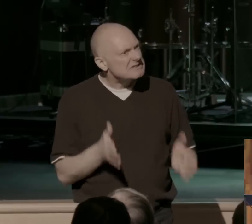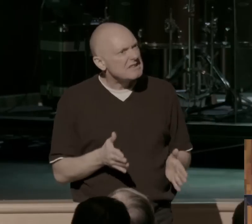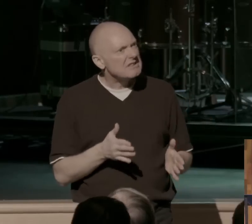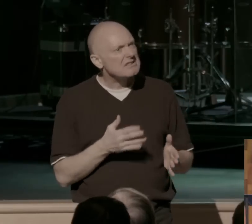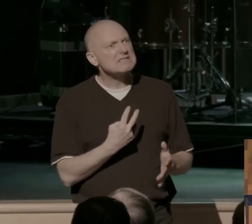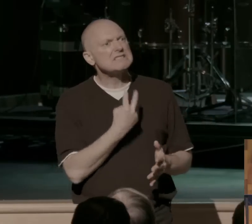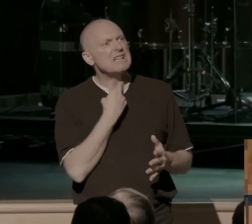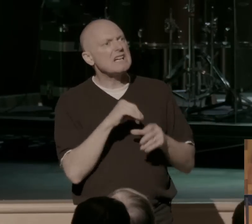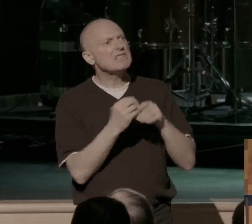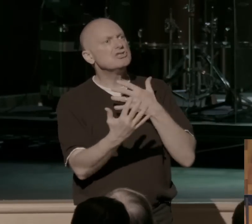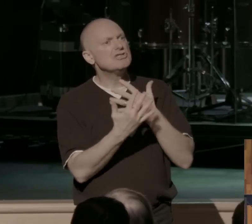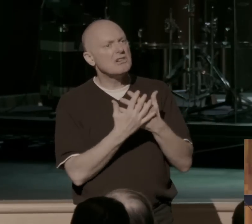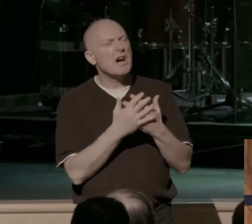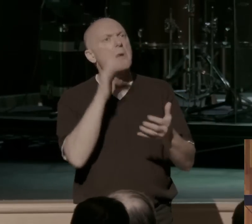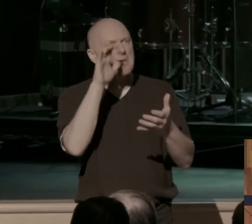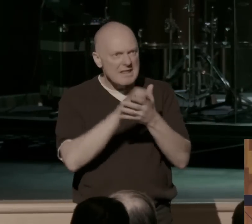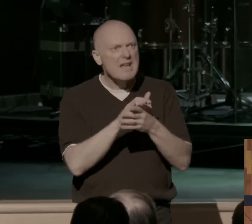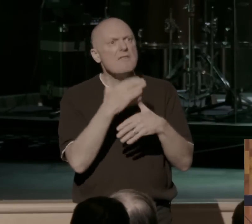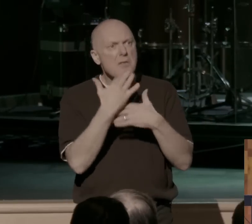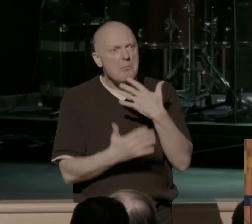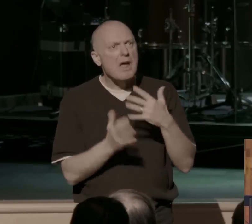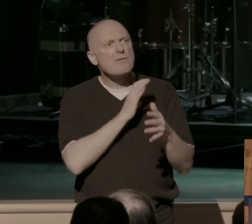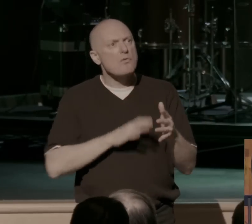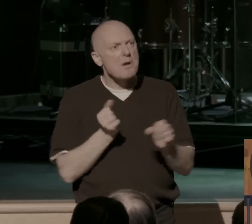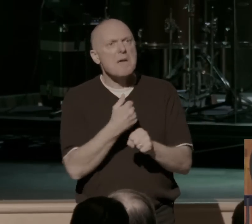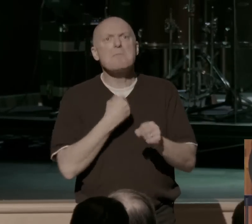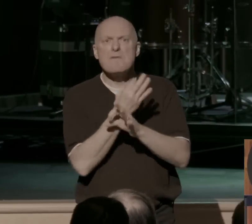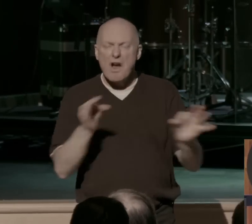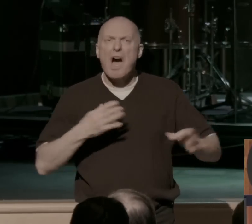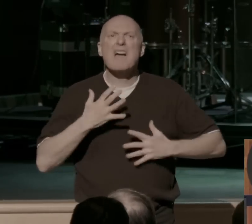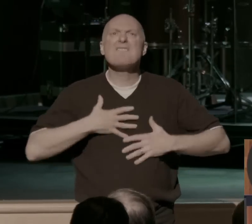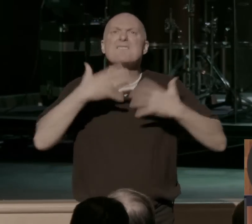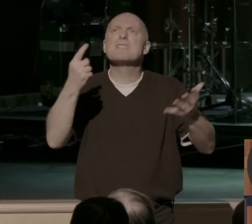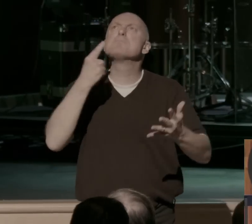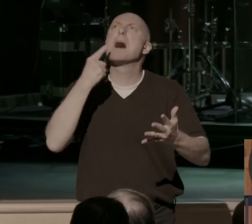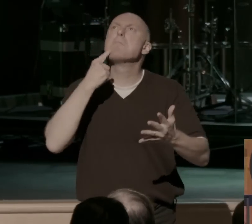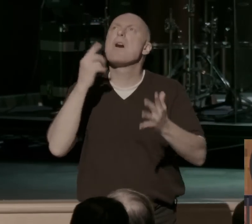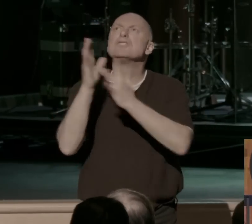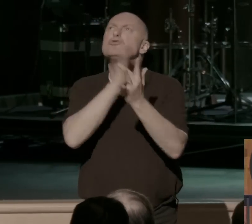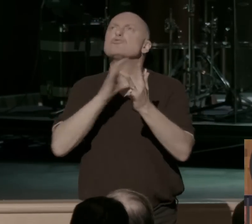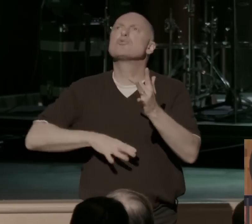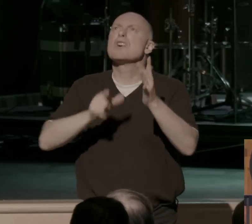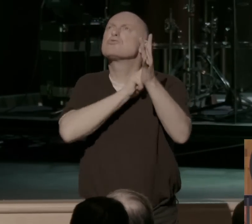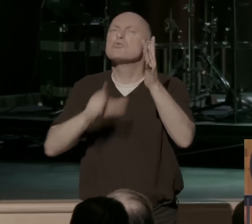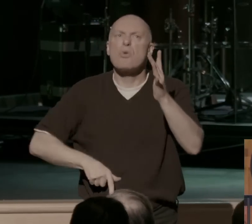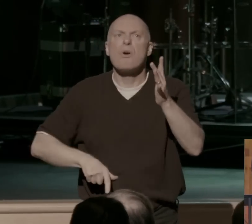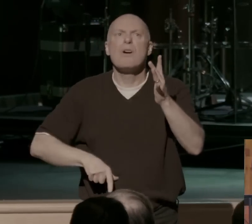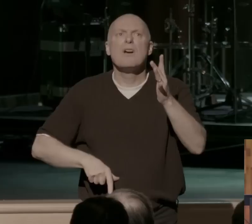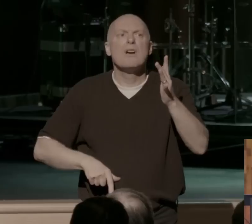can set me free, and I confess with my mouth that Jesus Christ is Lord and Savior, if you've never done that, then be set free tonight.